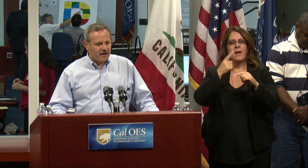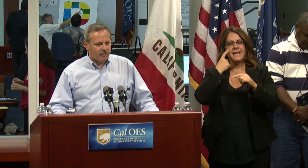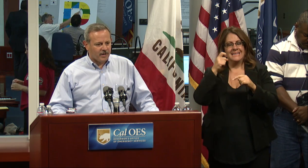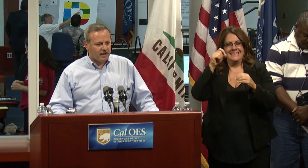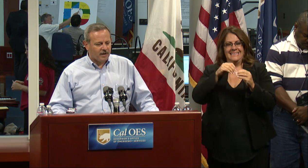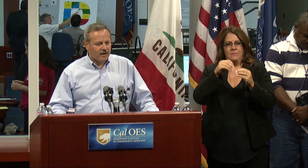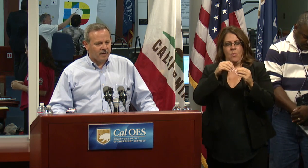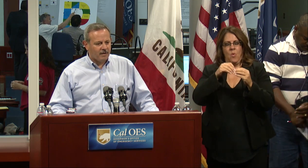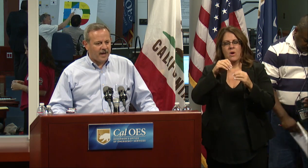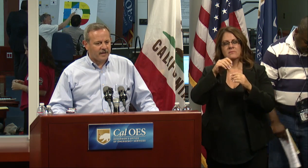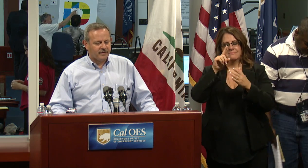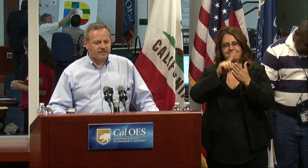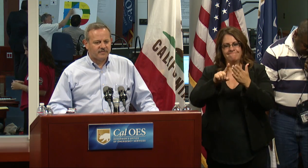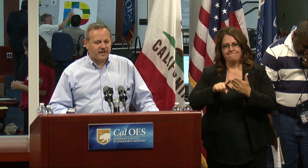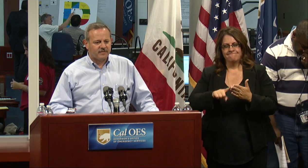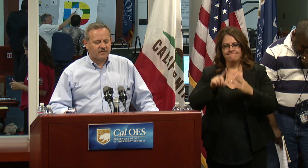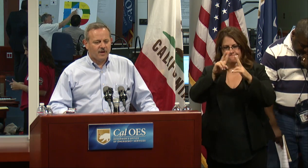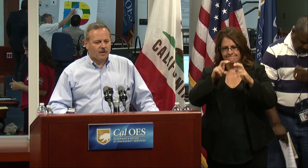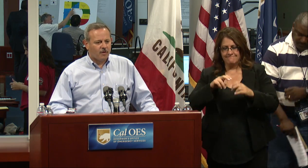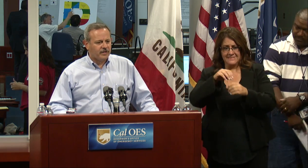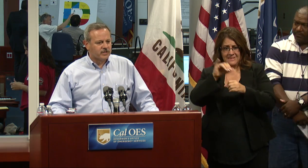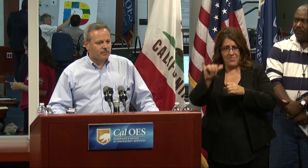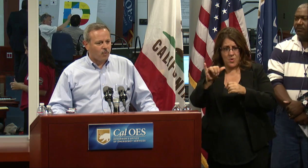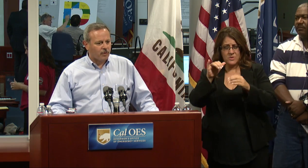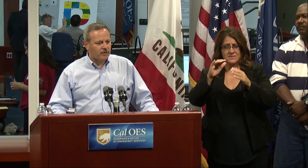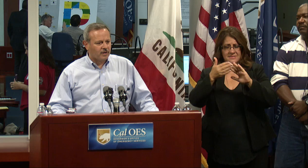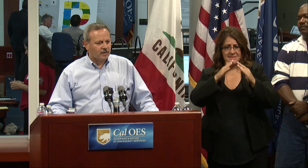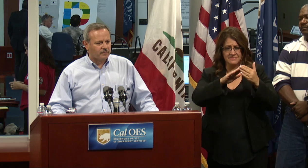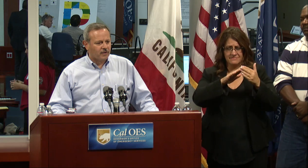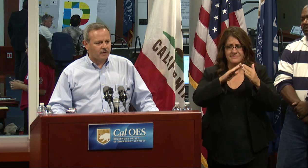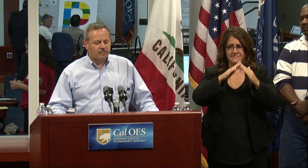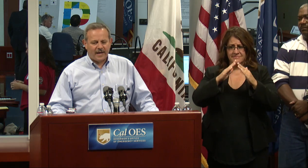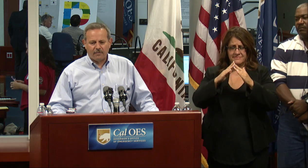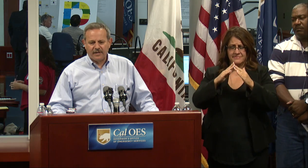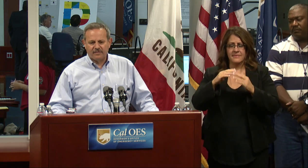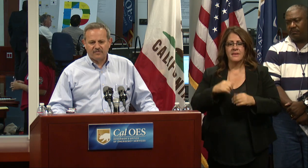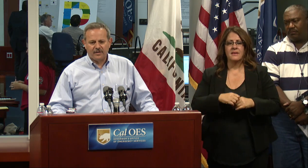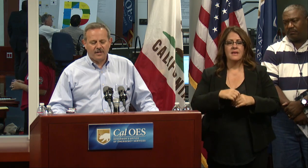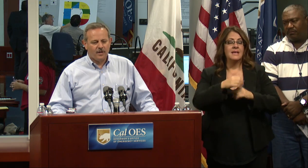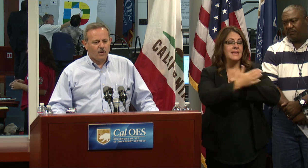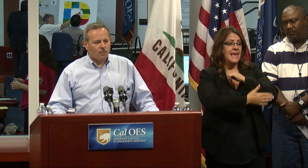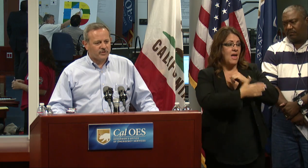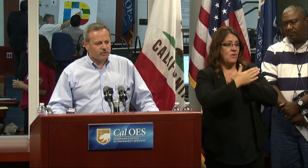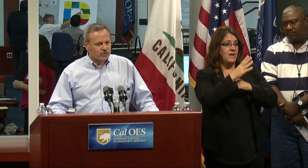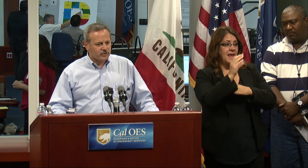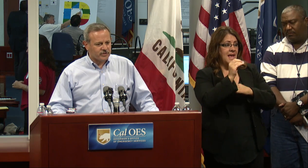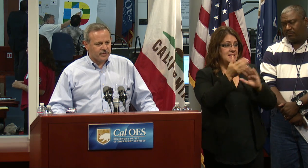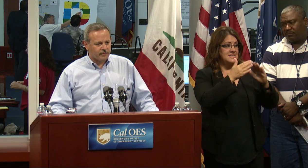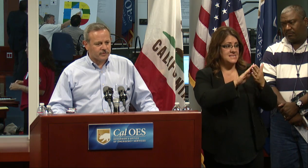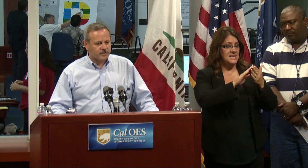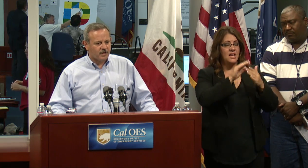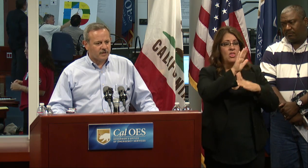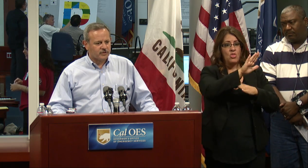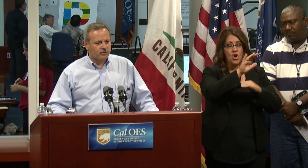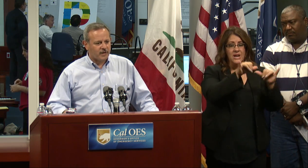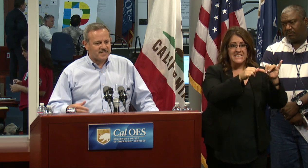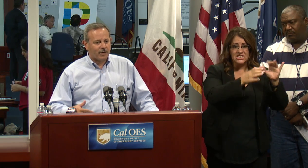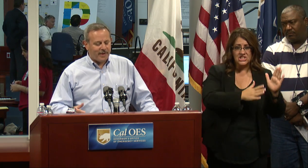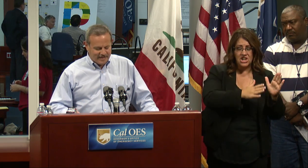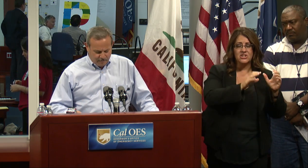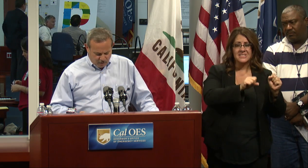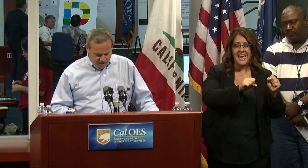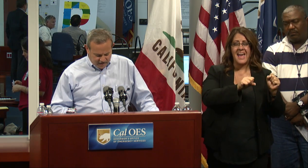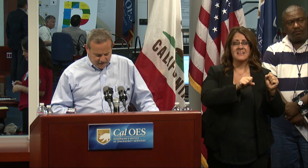done in the area, and the state has gone into support of the county and the city with structural engineers to